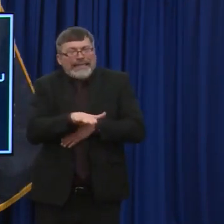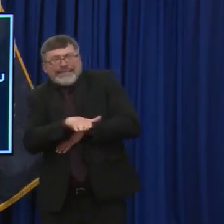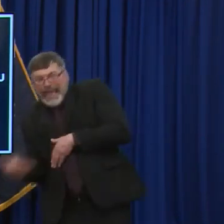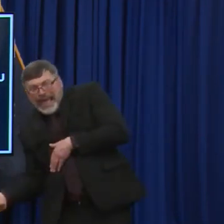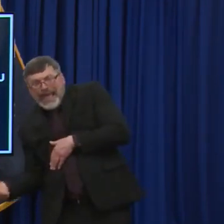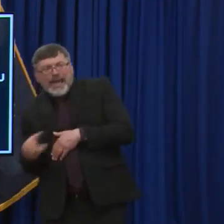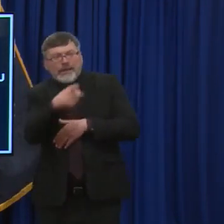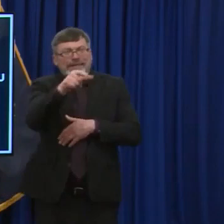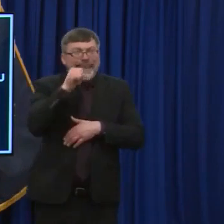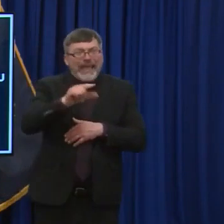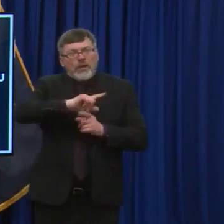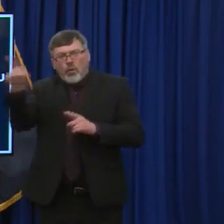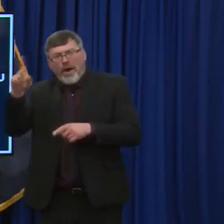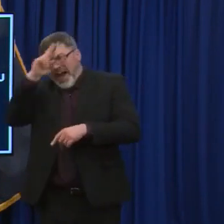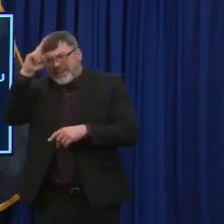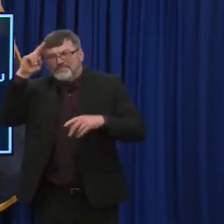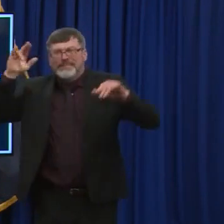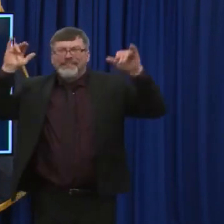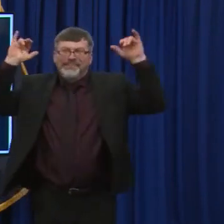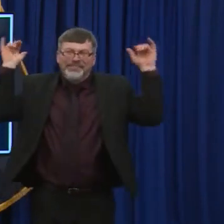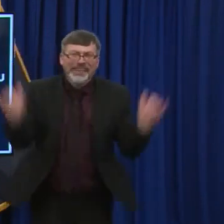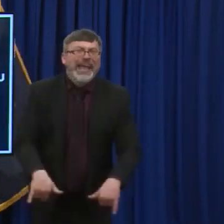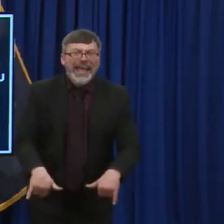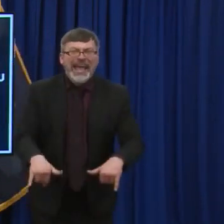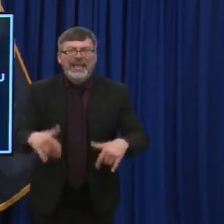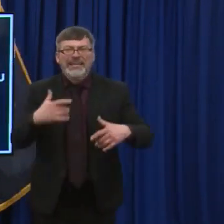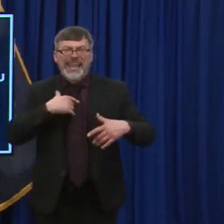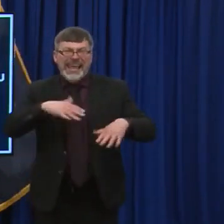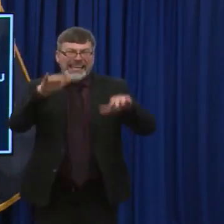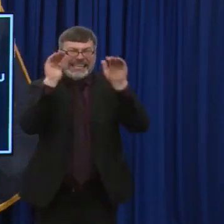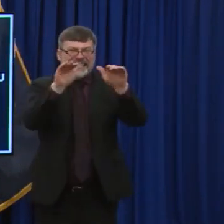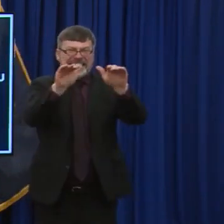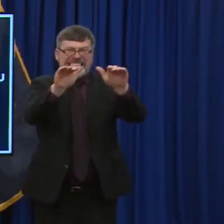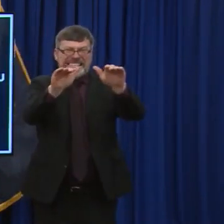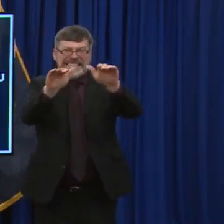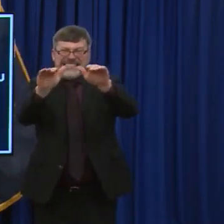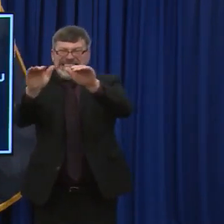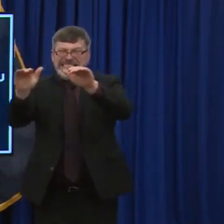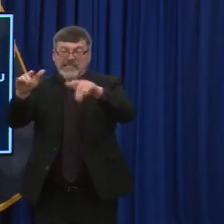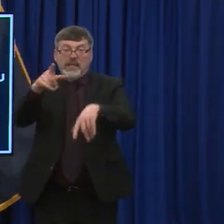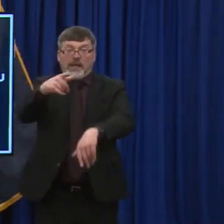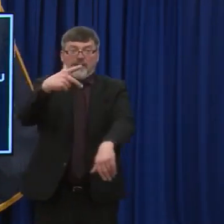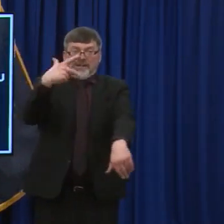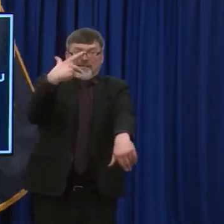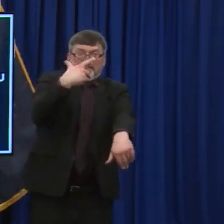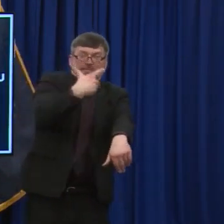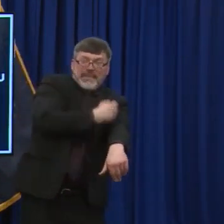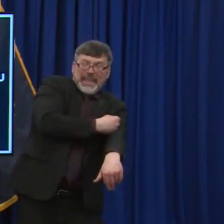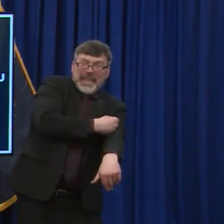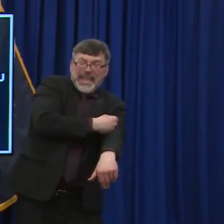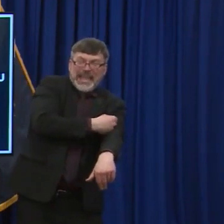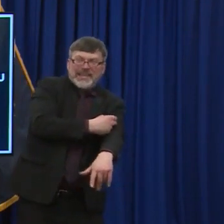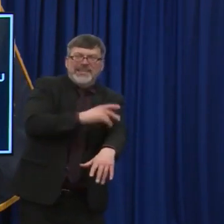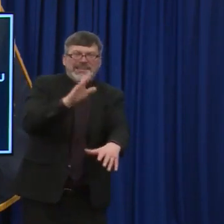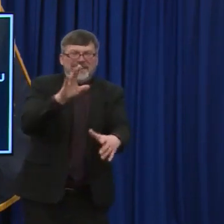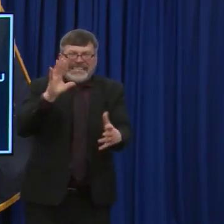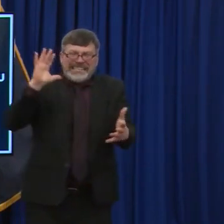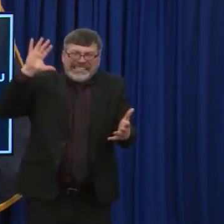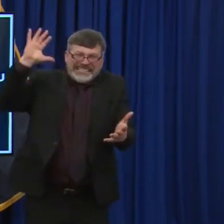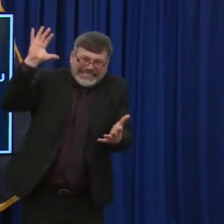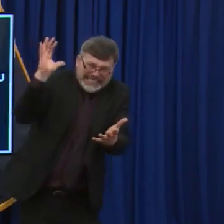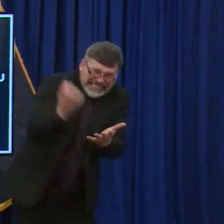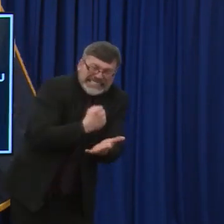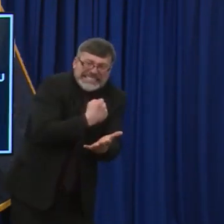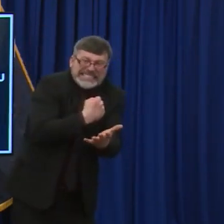uh, vaccination. Um, so if they get, for example, the Pfizer, the Pfizer vaccine or the Moderna vaccine, those are two dose series, um,